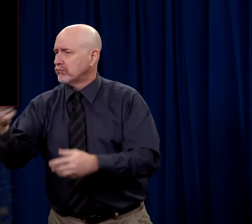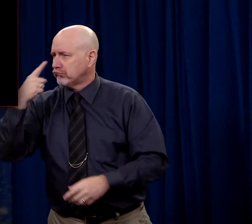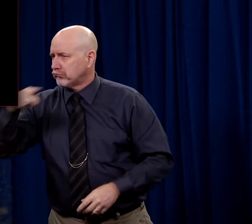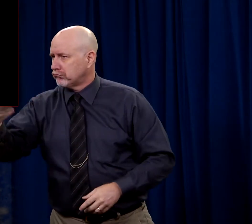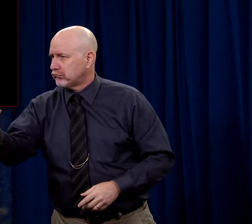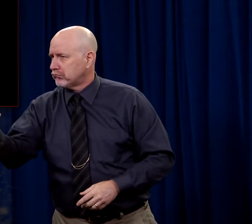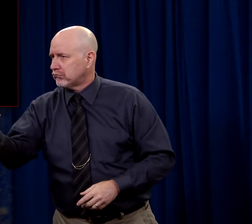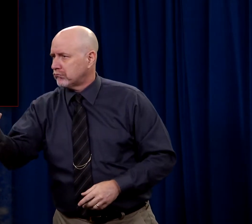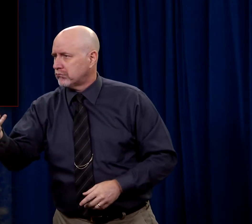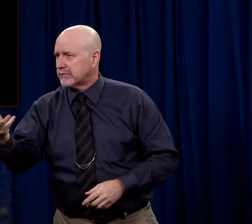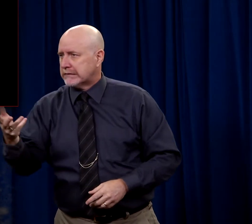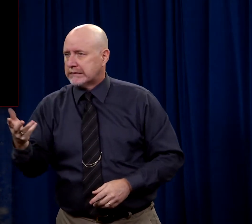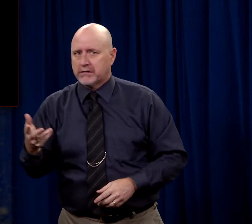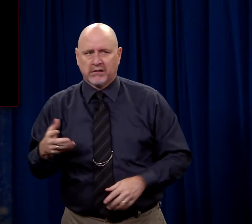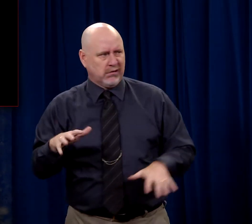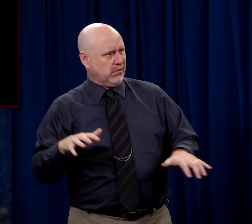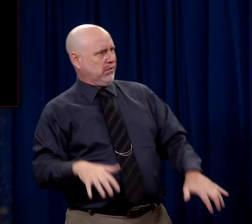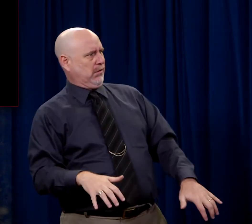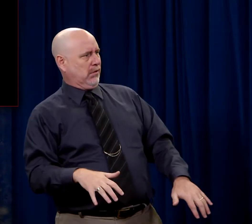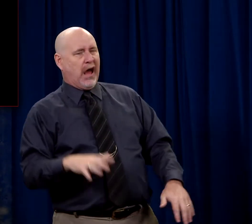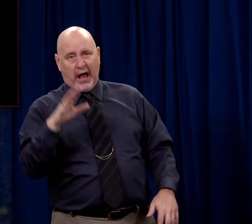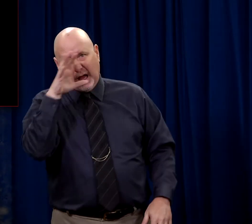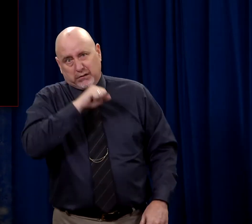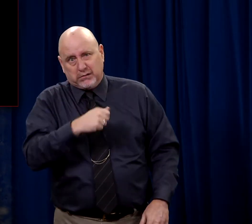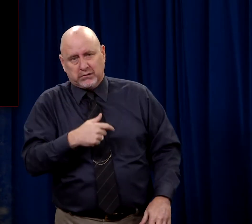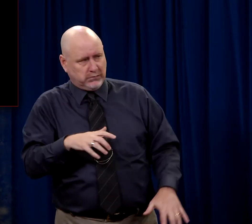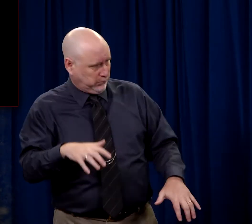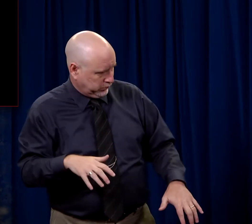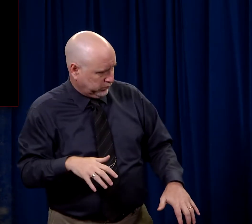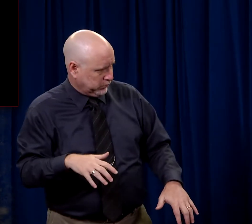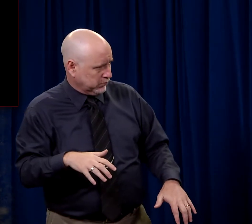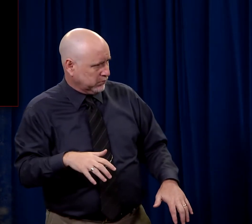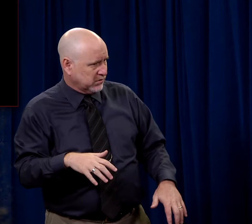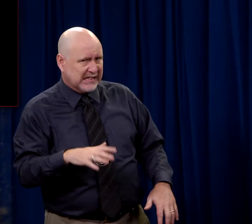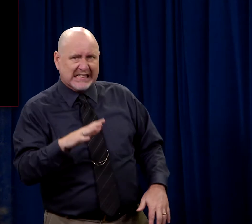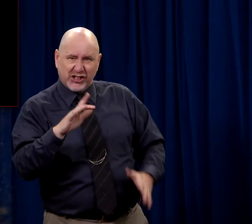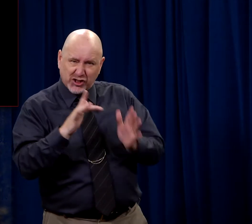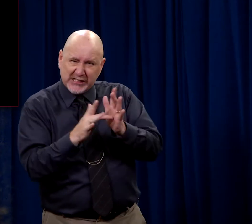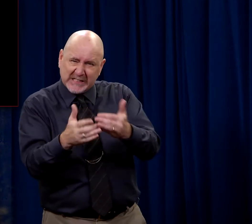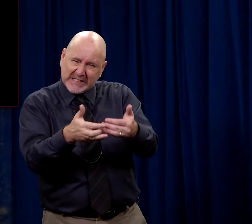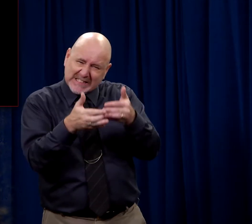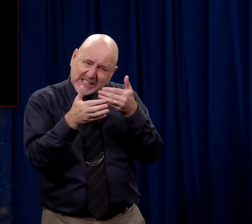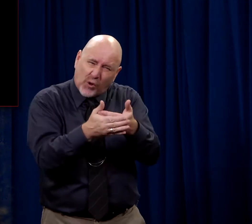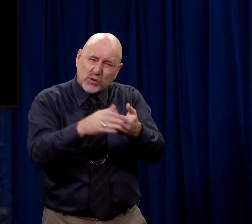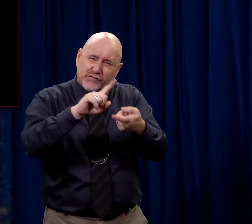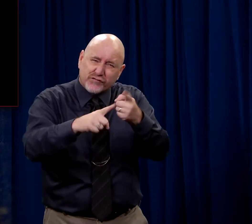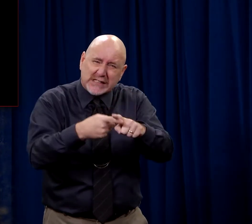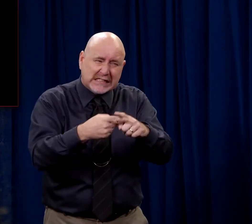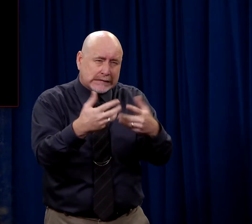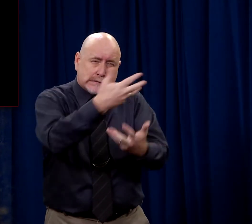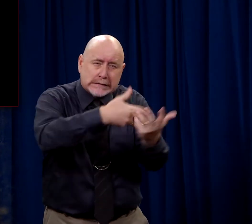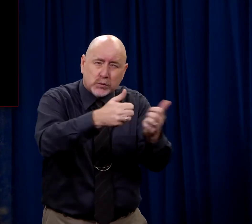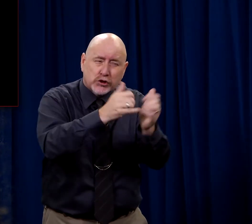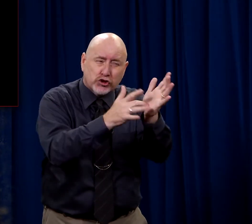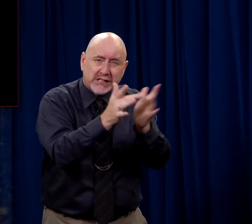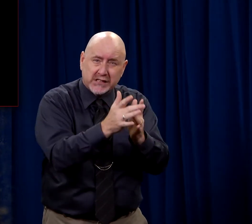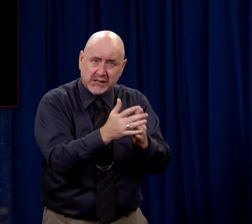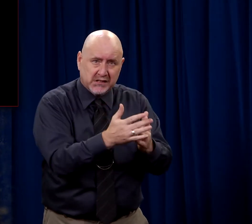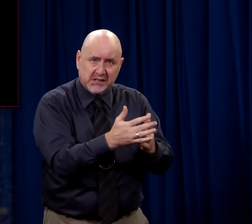for that? I guess they were shocked at first to realize that one of the closest associates of Jesus was the one who was